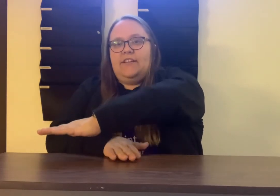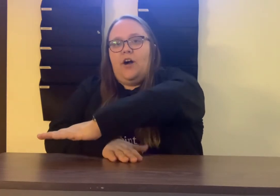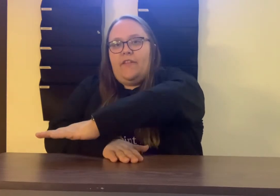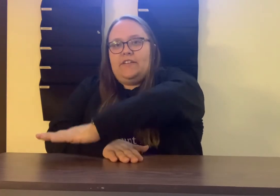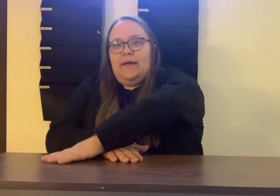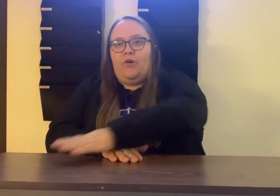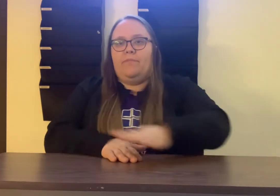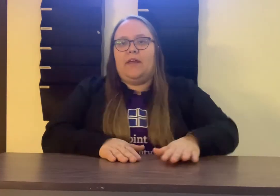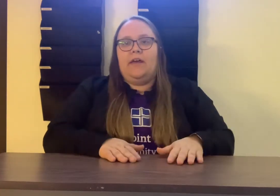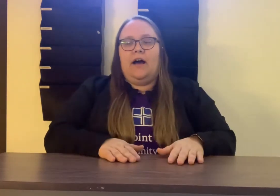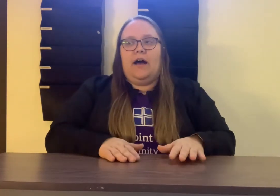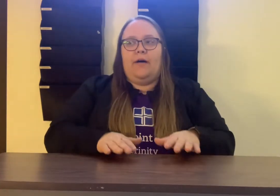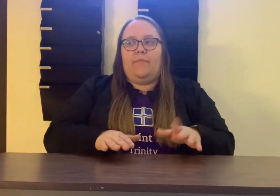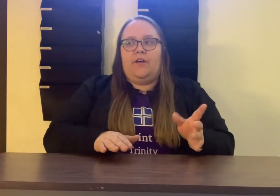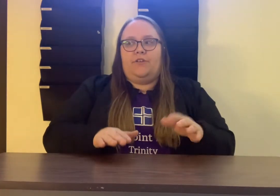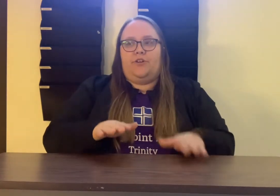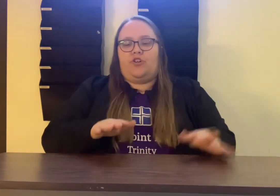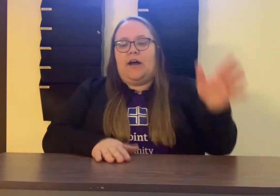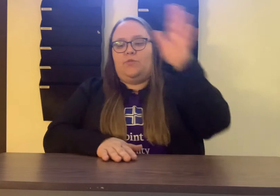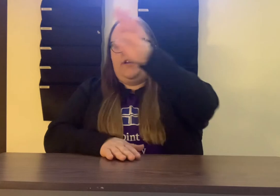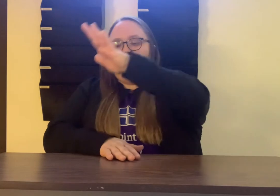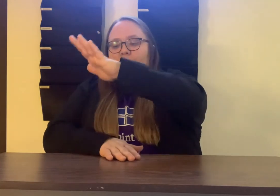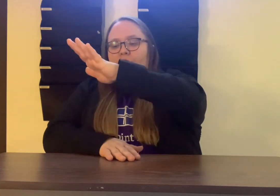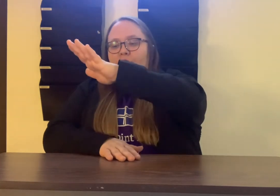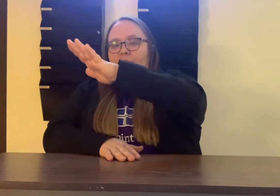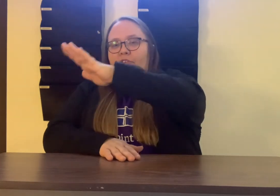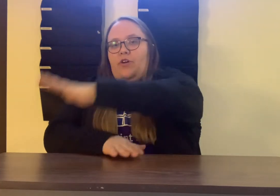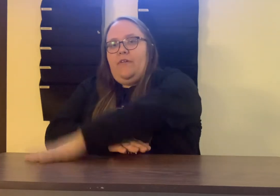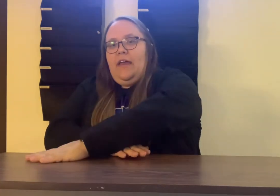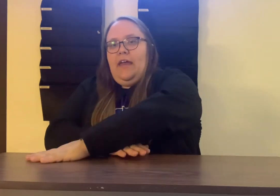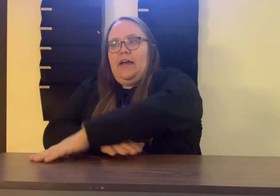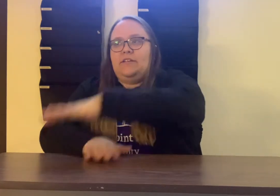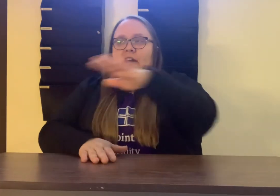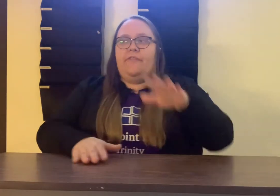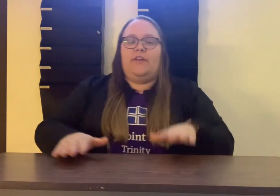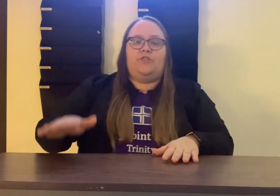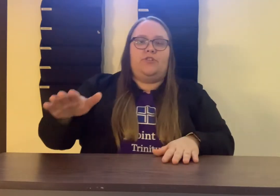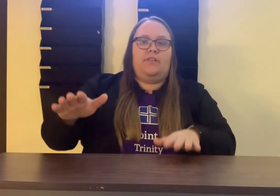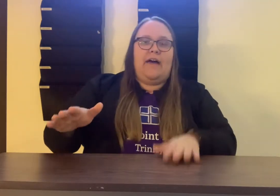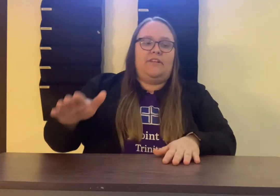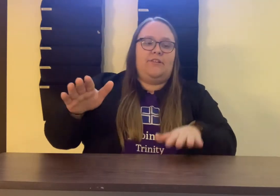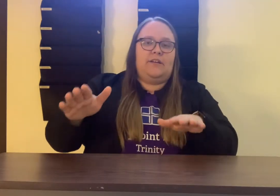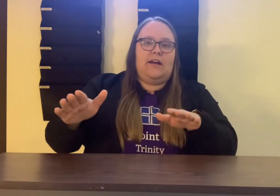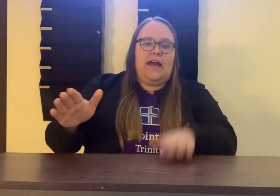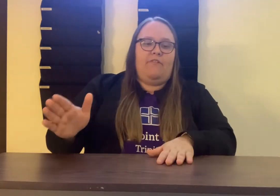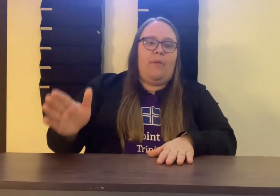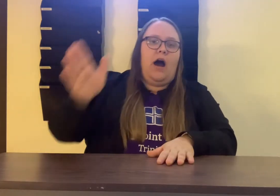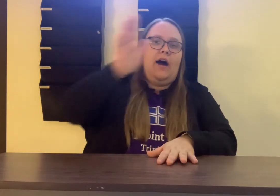on the table. So you'll cross once over with your right hand. Then you'll do the left and there's a kind of a pause